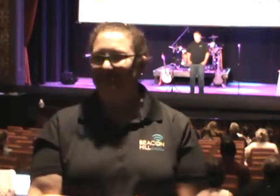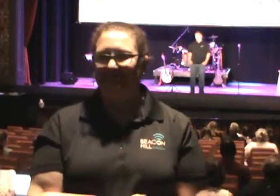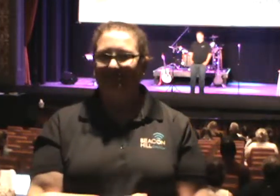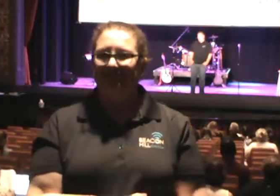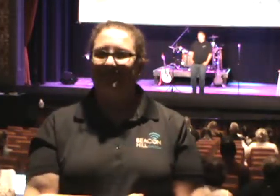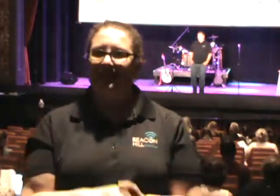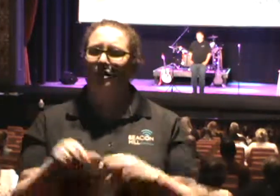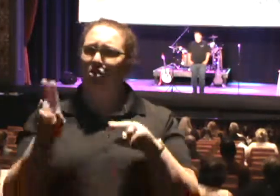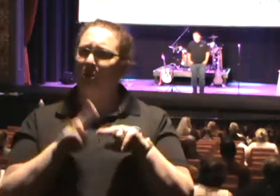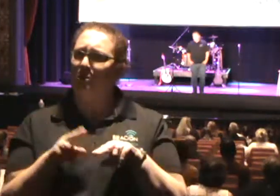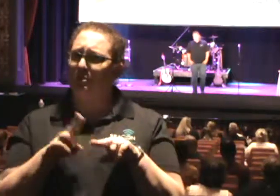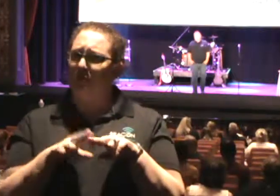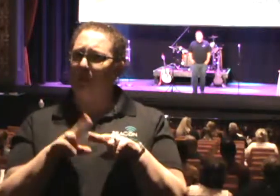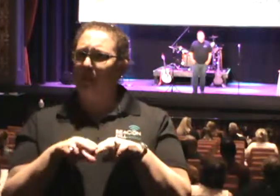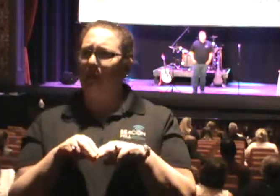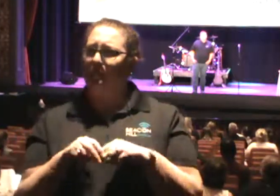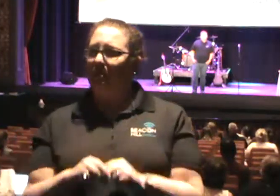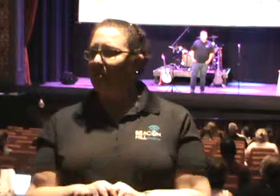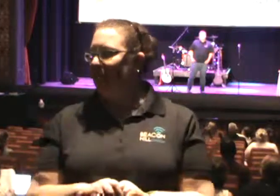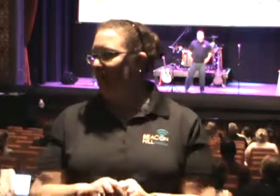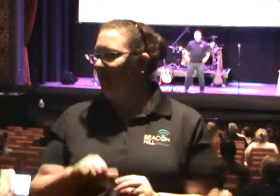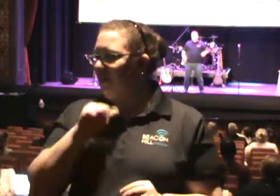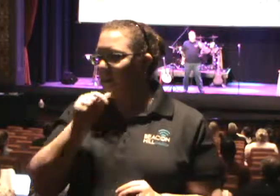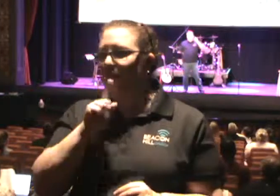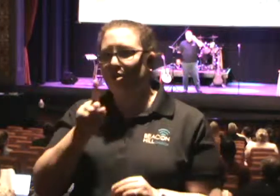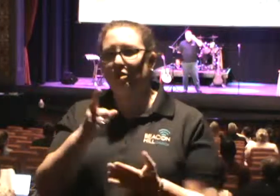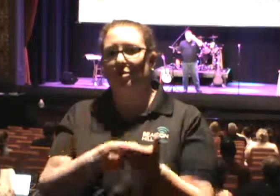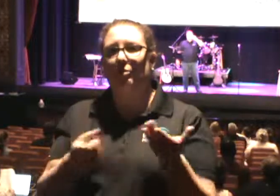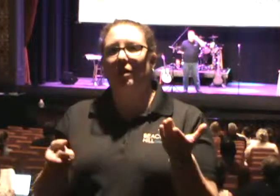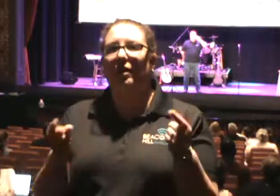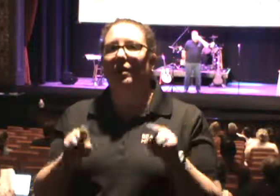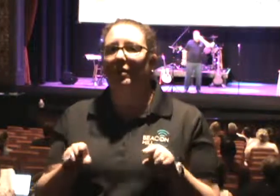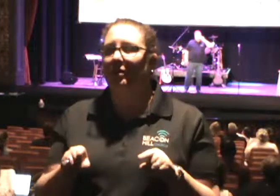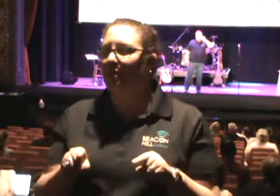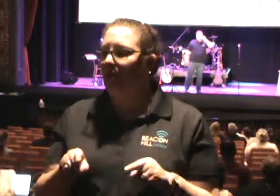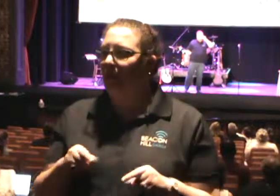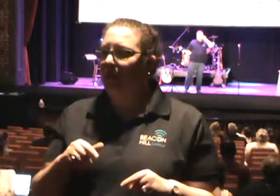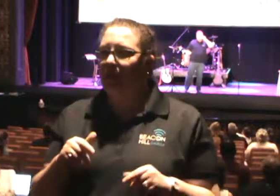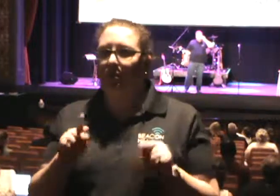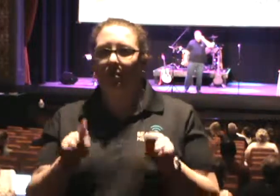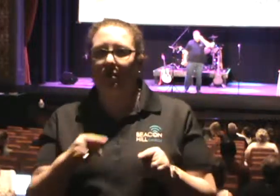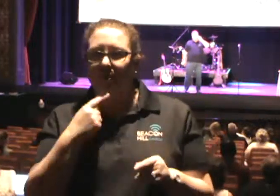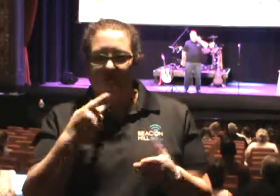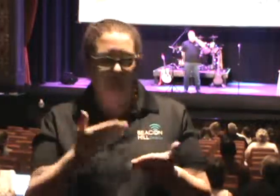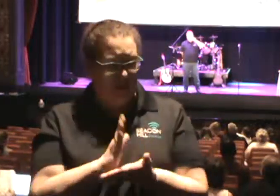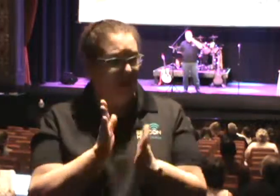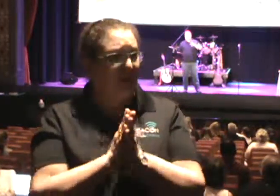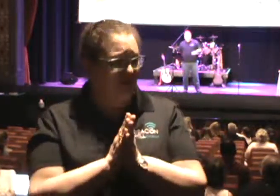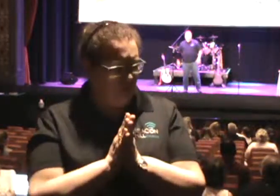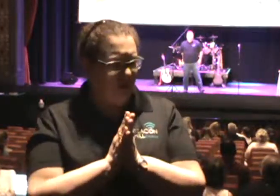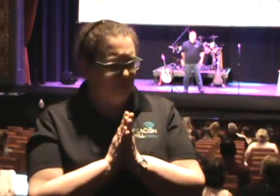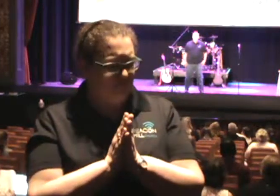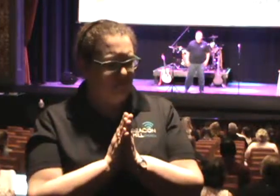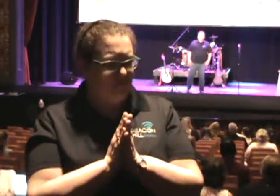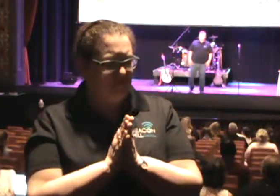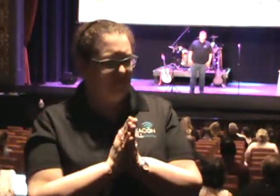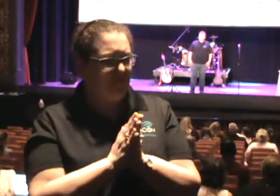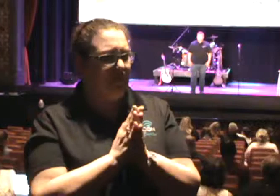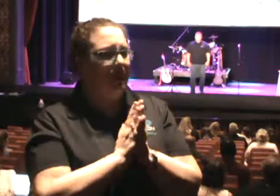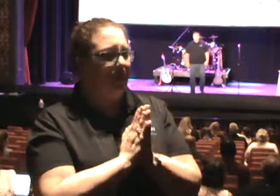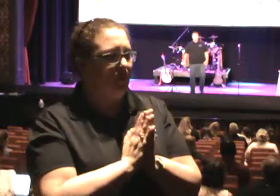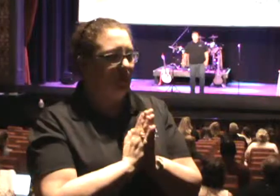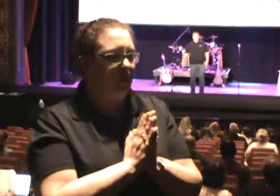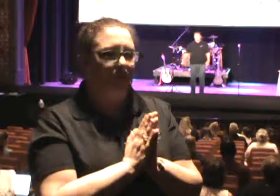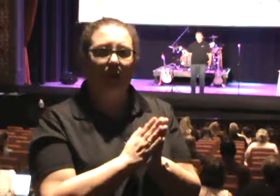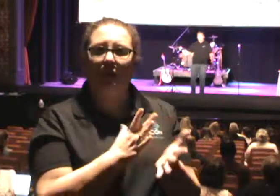So I was sitting there, and I didn't know what happened. And somebody said, let us pray. Let us pray. And we prayed. you know, it's